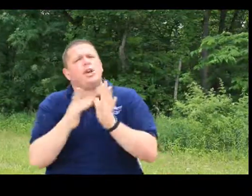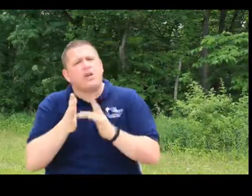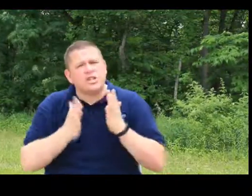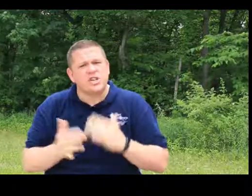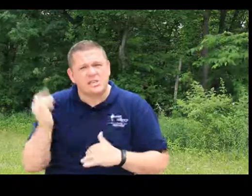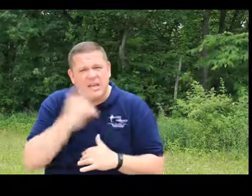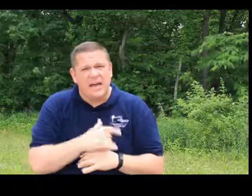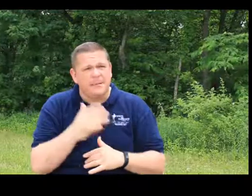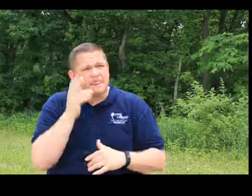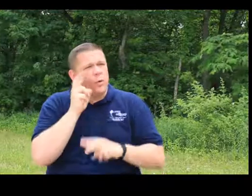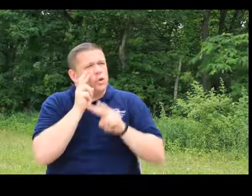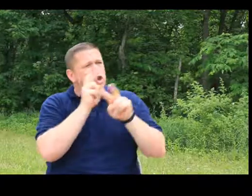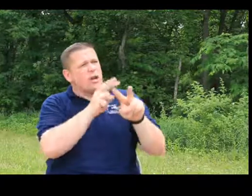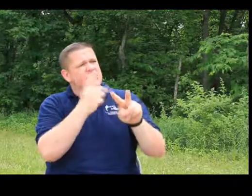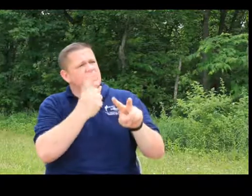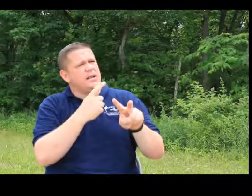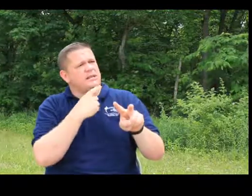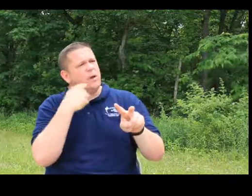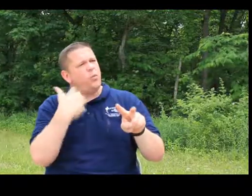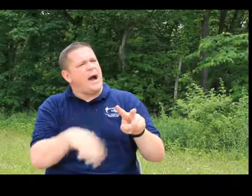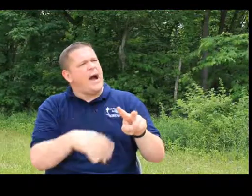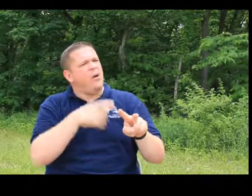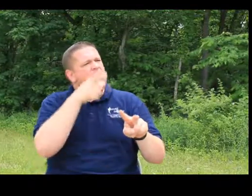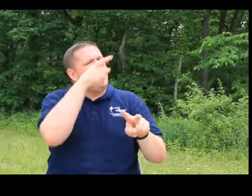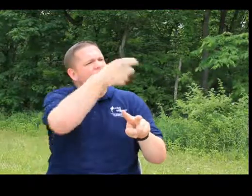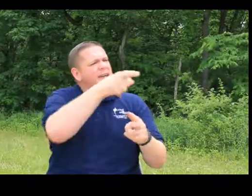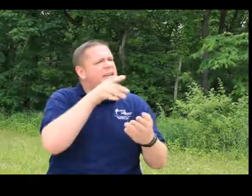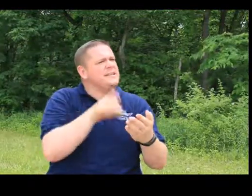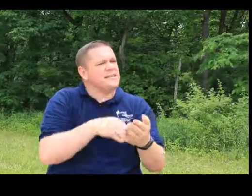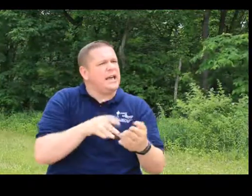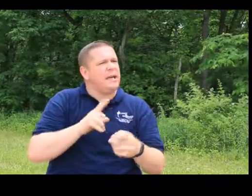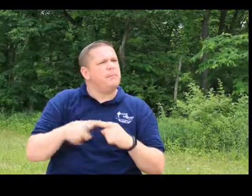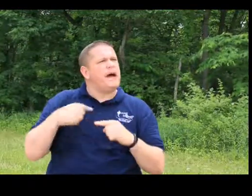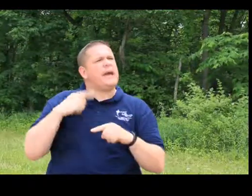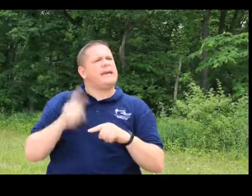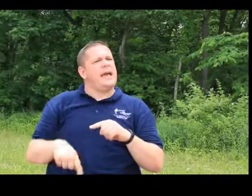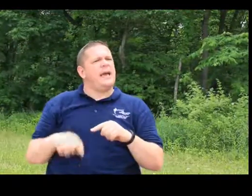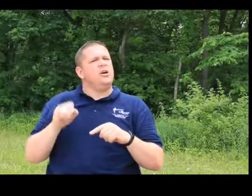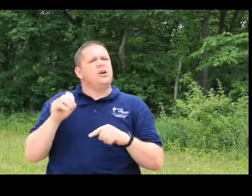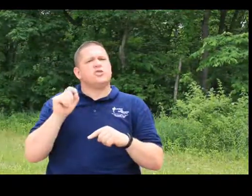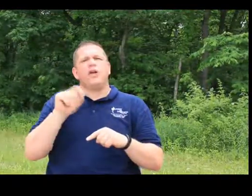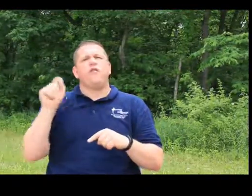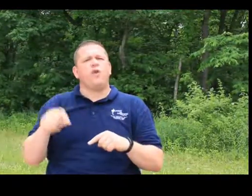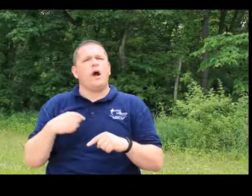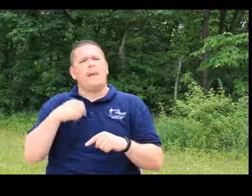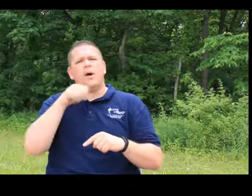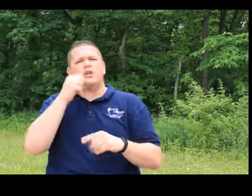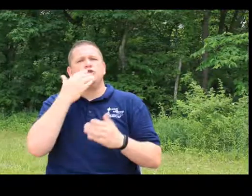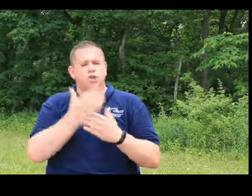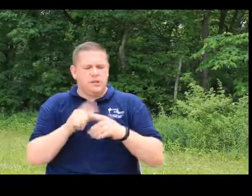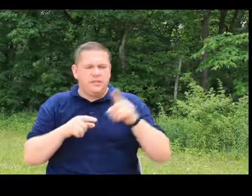Christians today will look at somebody and say, Wow, they can sing, but I can't, so therefore I'm not as good as